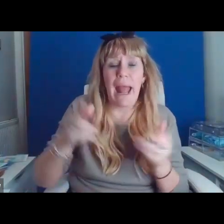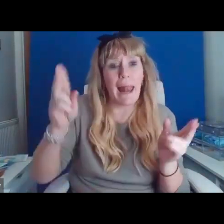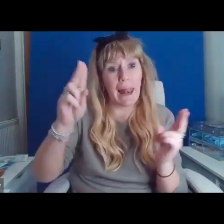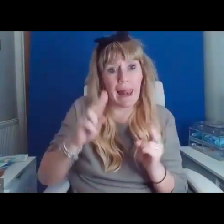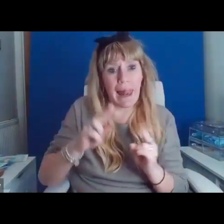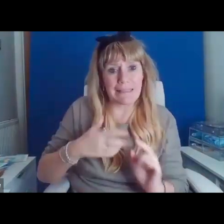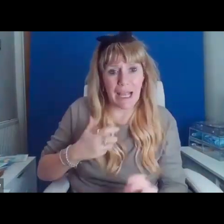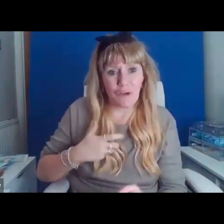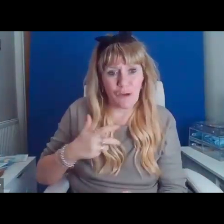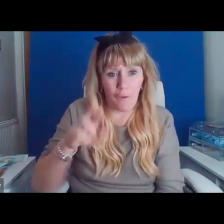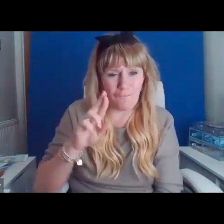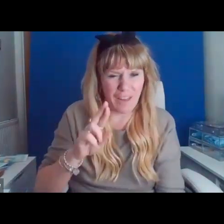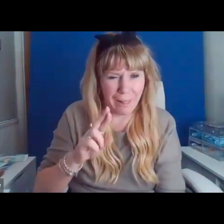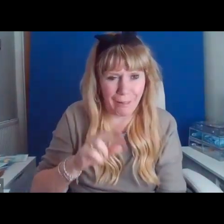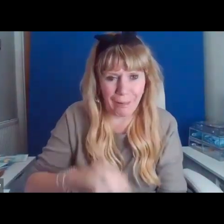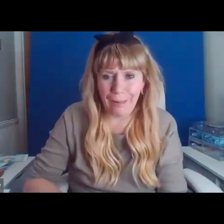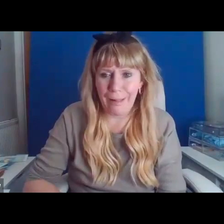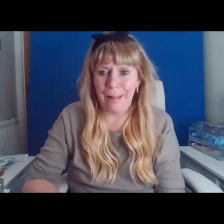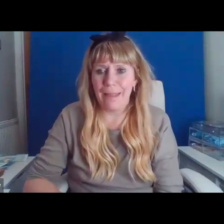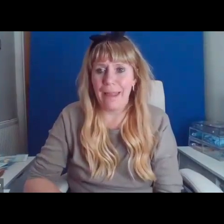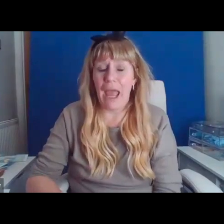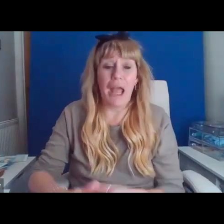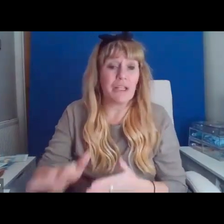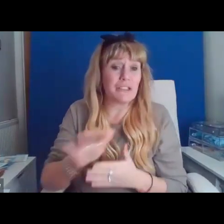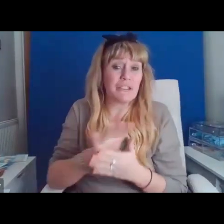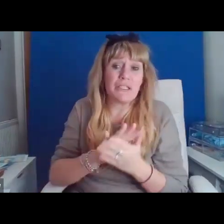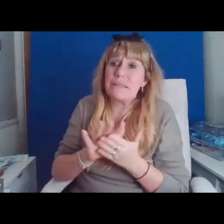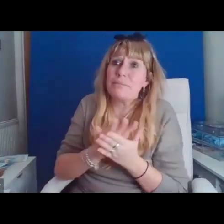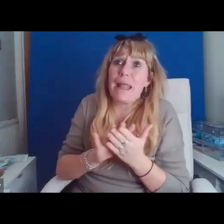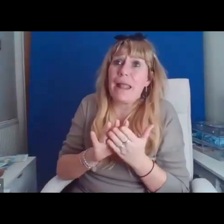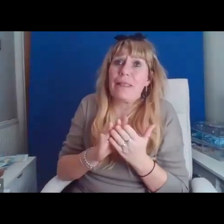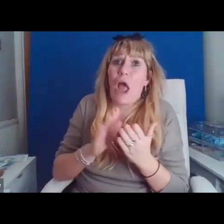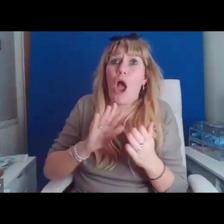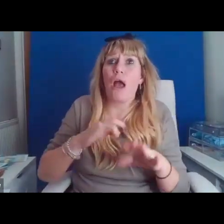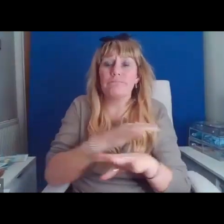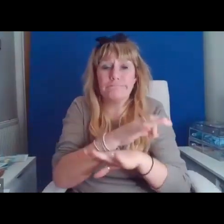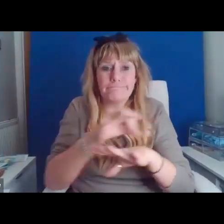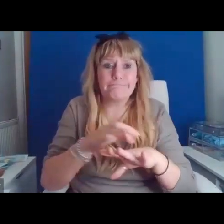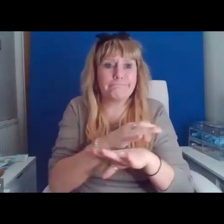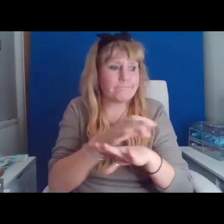Not necessarily that we all get less angry over time, but probably just a bit more tired.